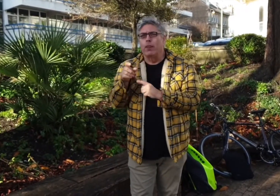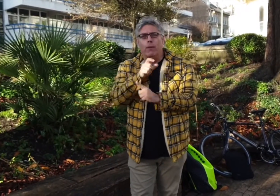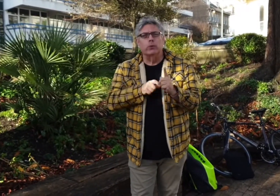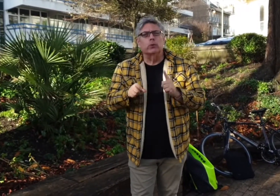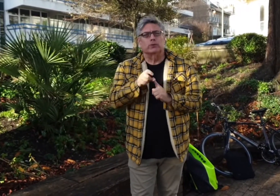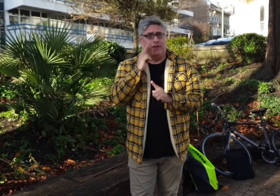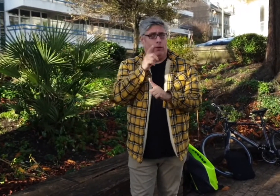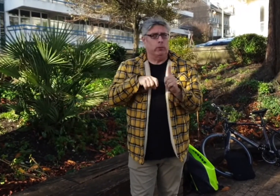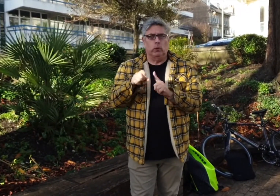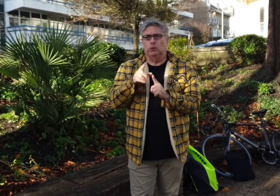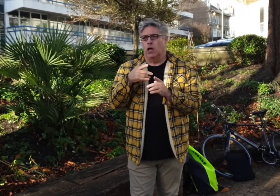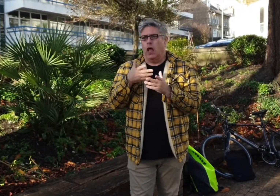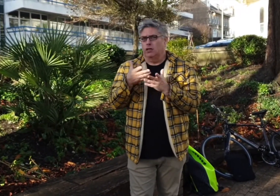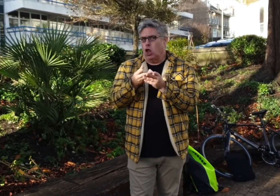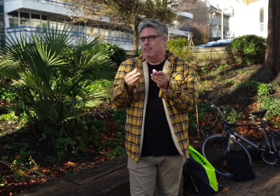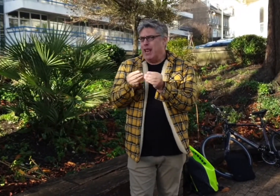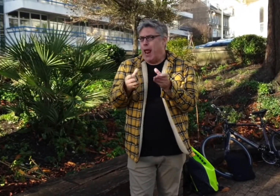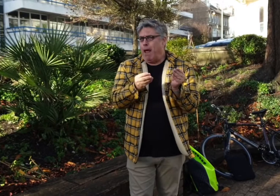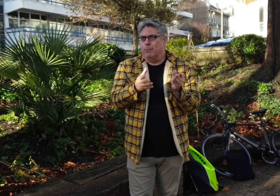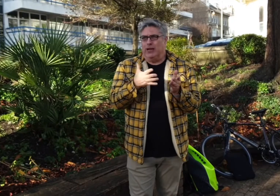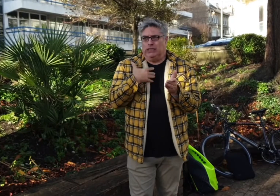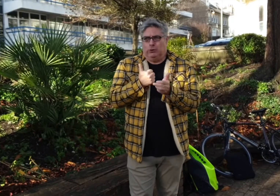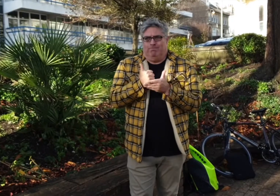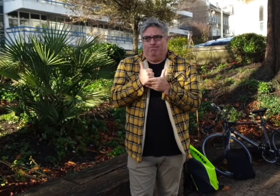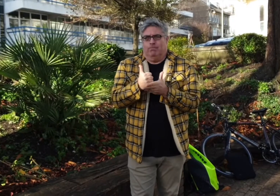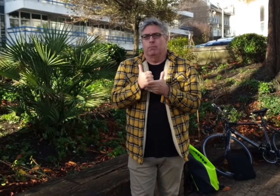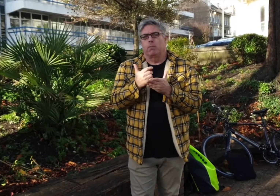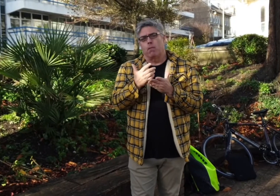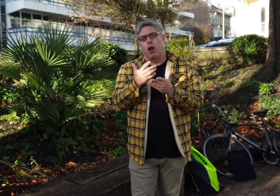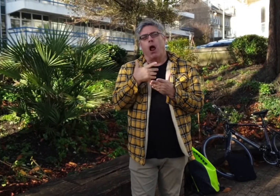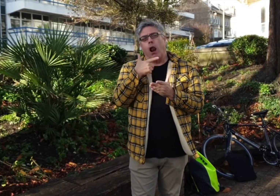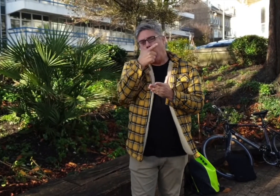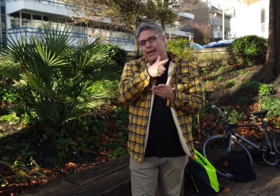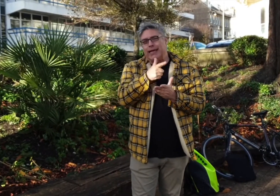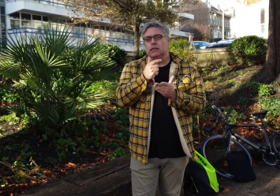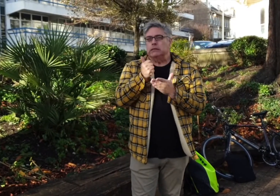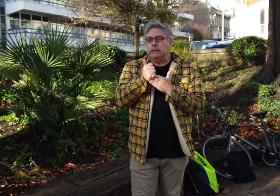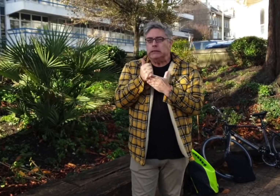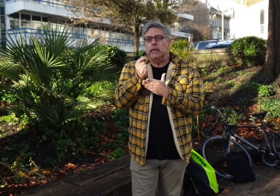in terms of how to keep engaged with the deaf And there's a lot of gaps that need support.